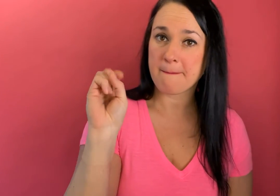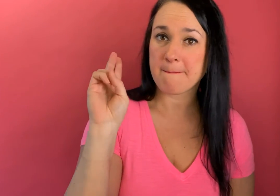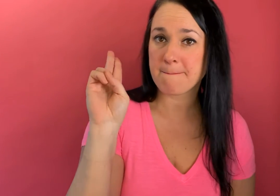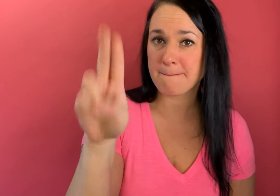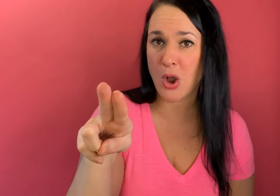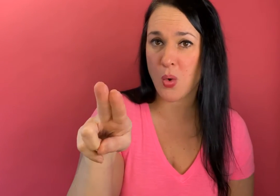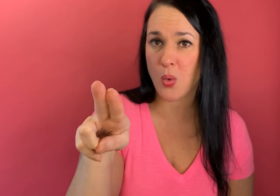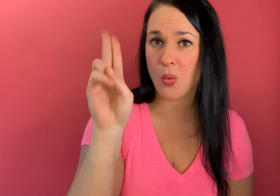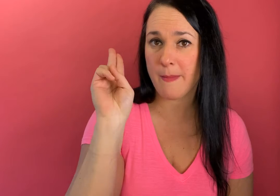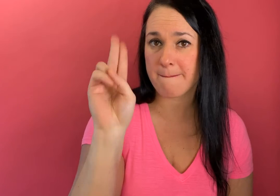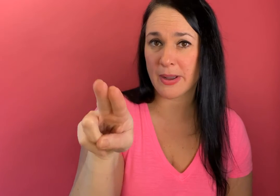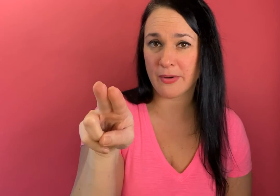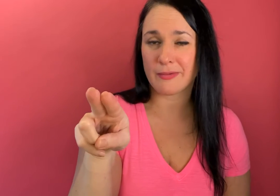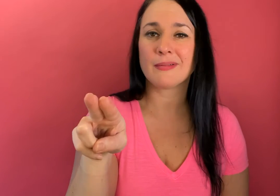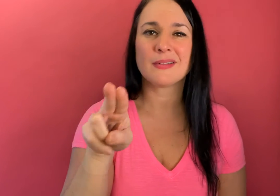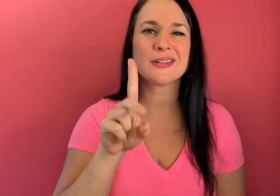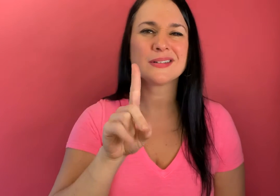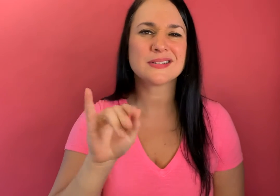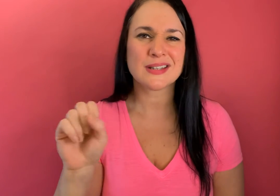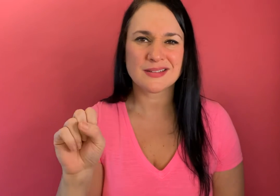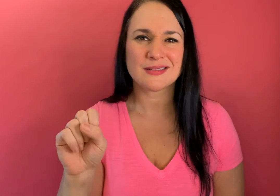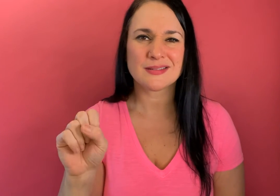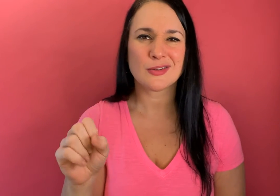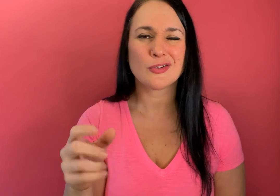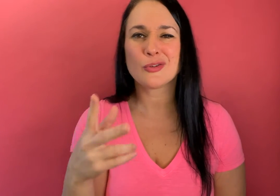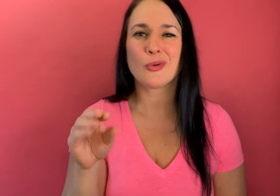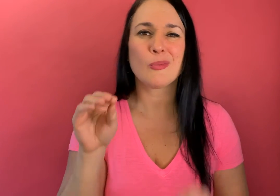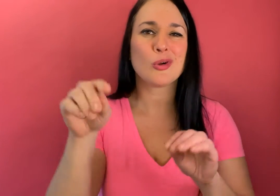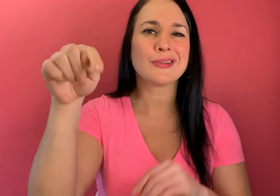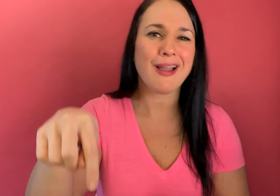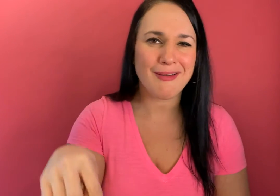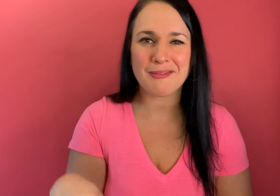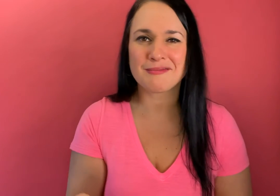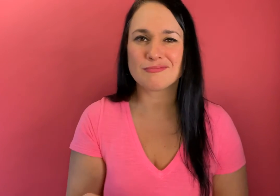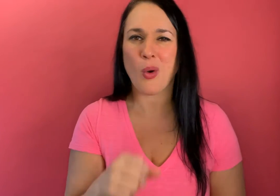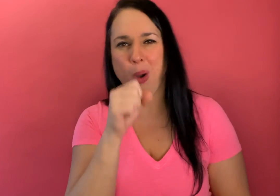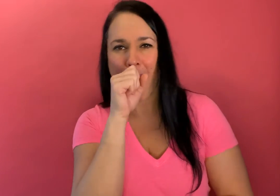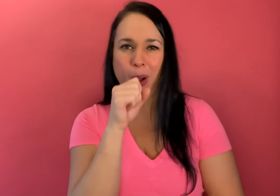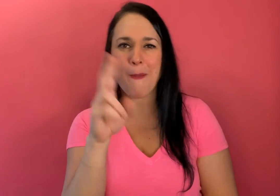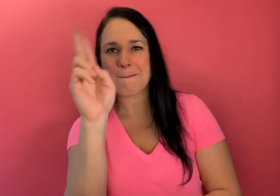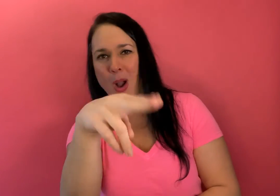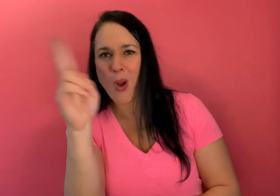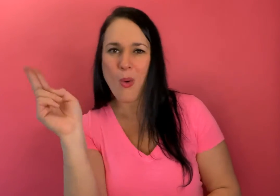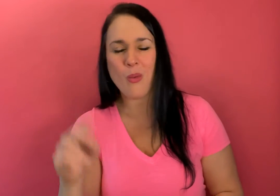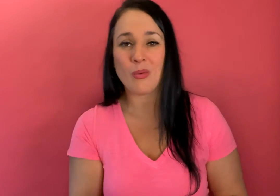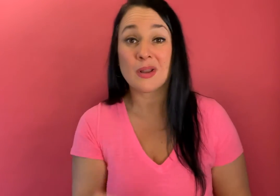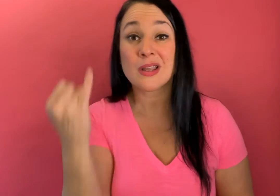it's palm down like this so dis uh to put somebody down to be like oh snap got you good